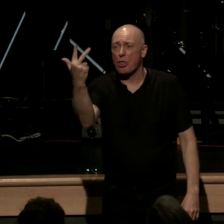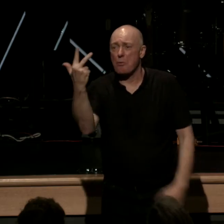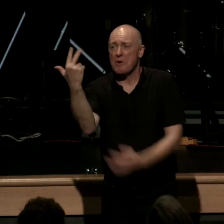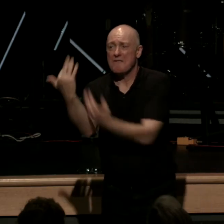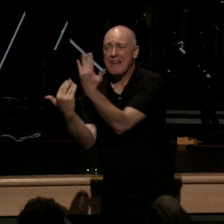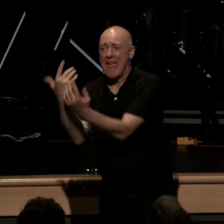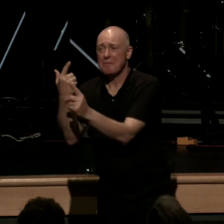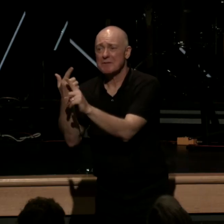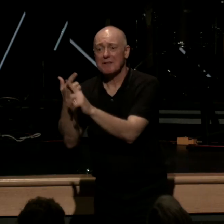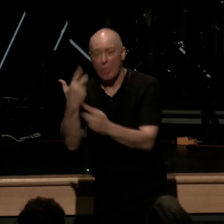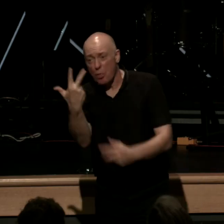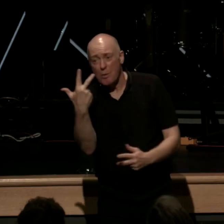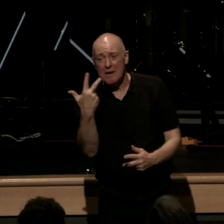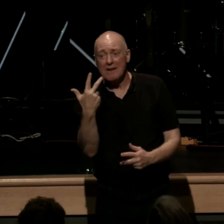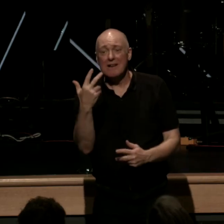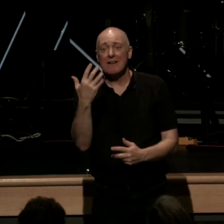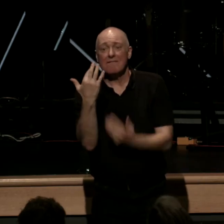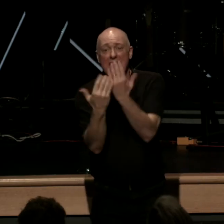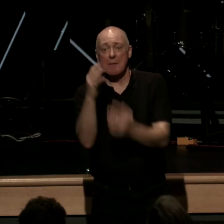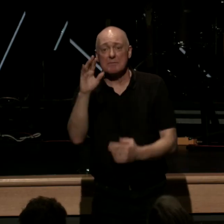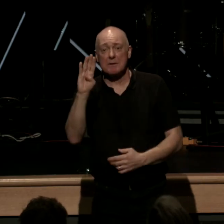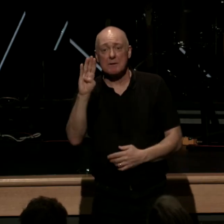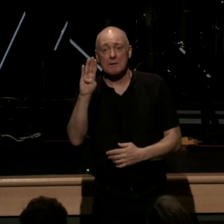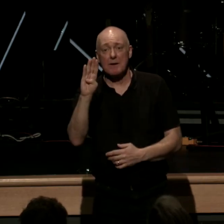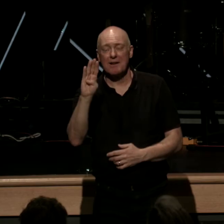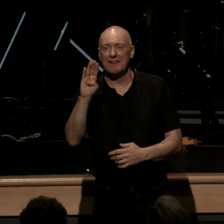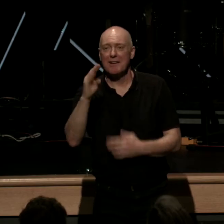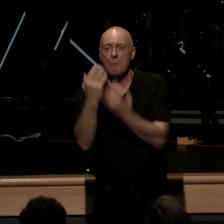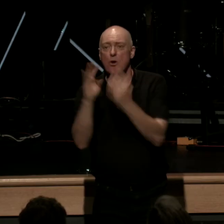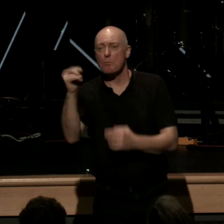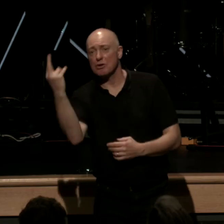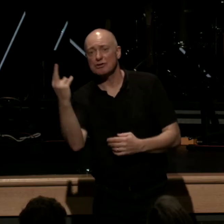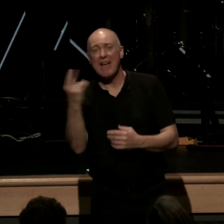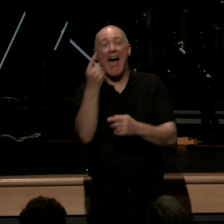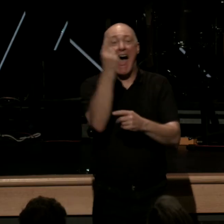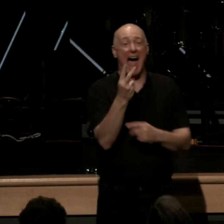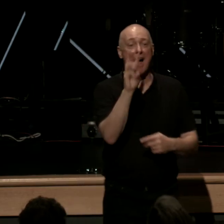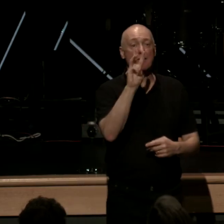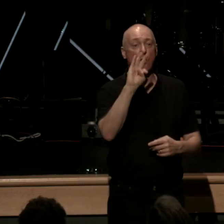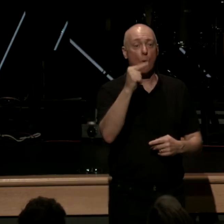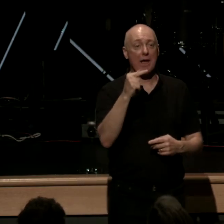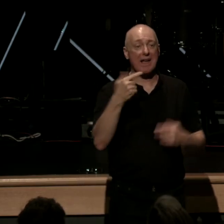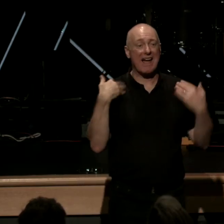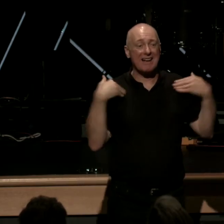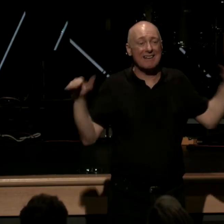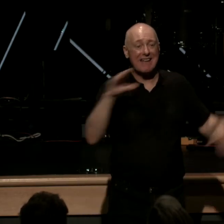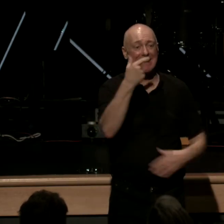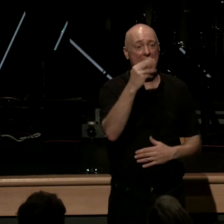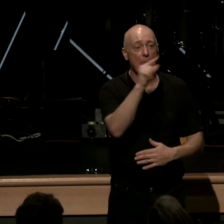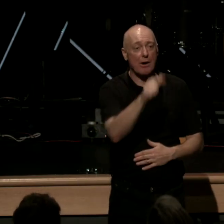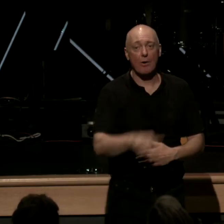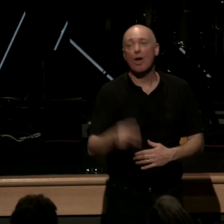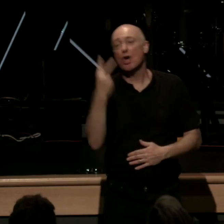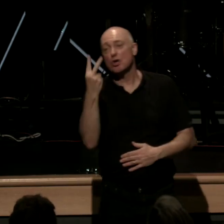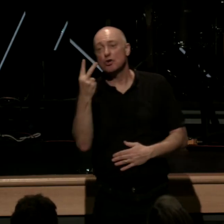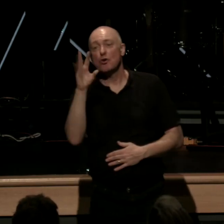bush half of wing of archangel Gabriel and my favorite two feathers and an egg from the Holy Spirit